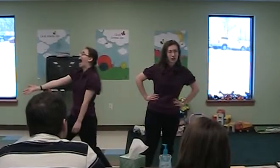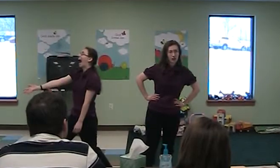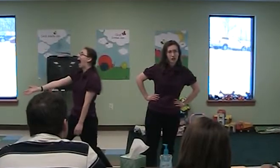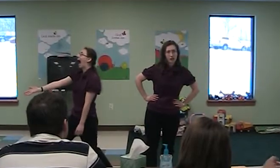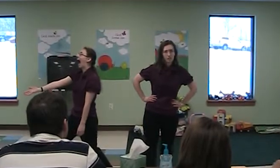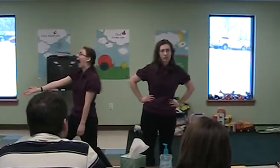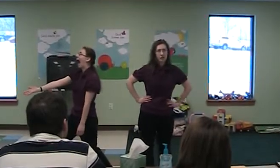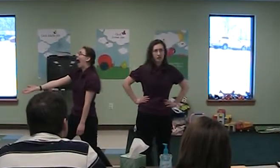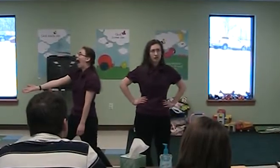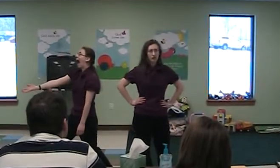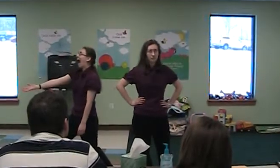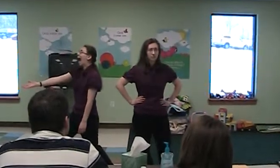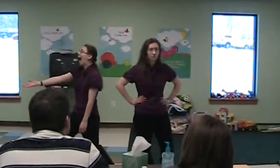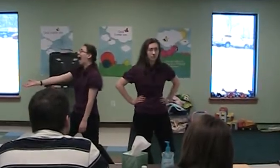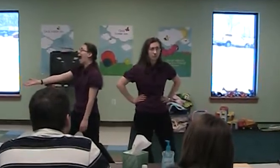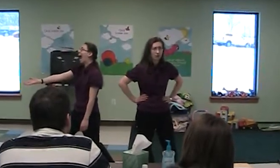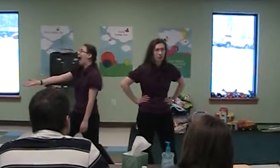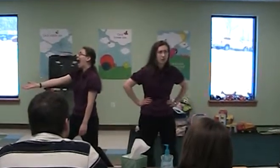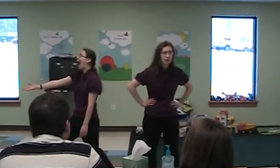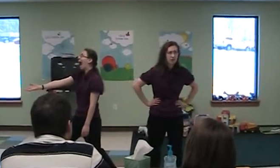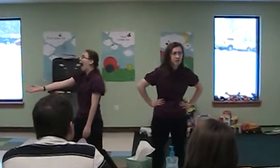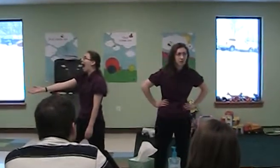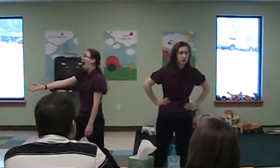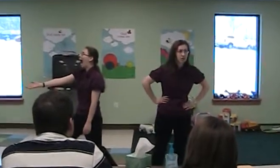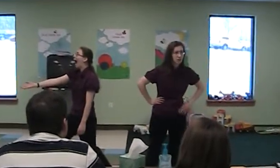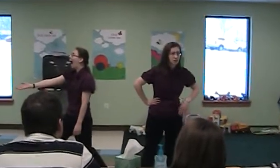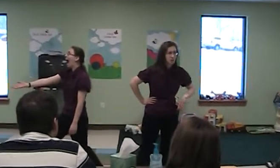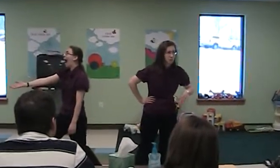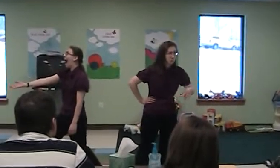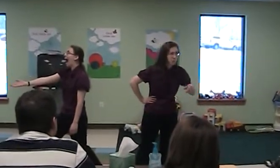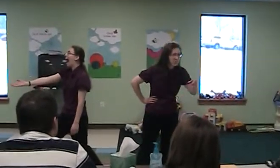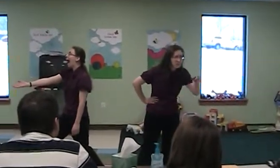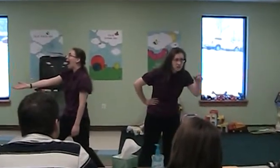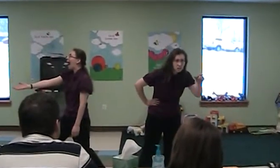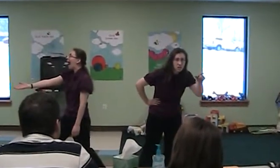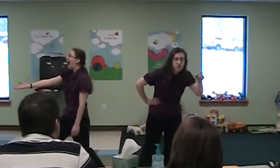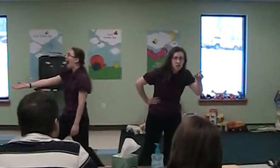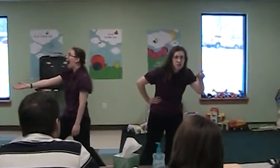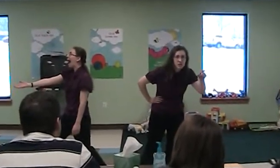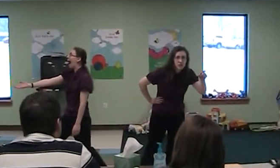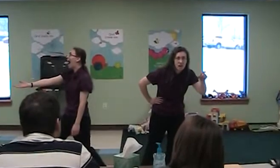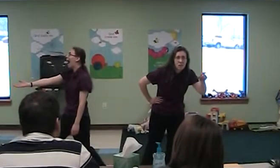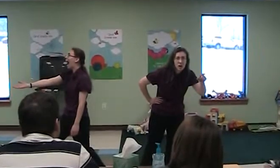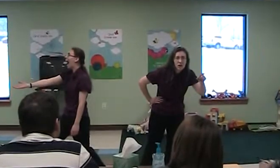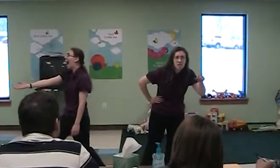Uh, Ferguson, what did you say this gentleman's name was?